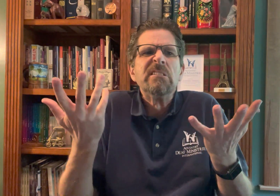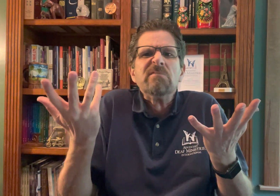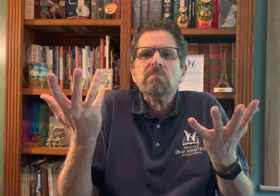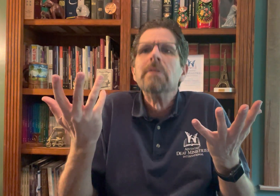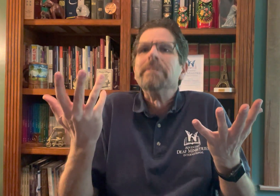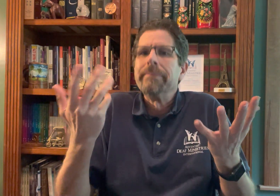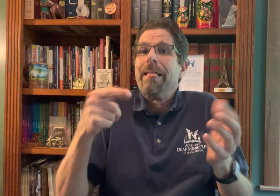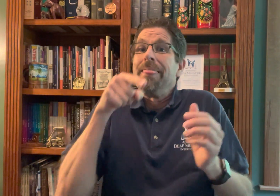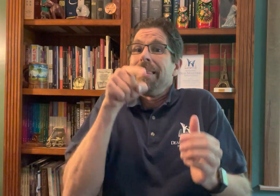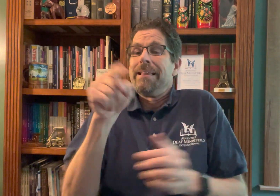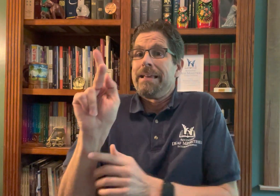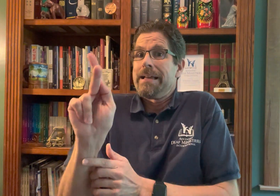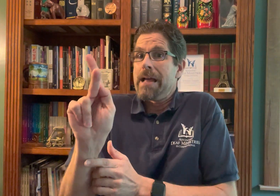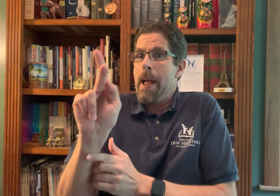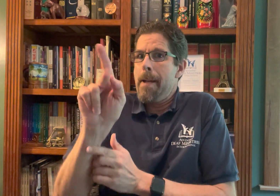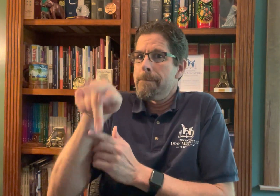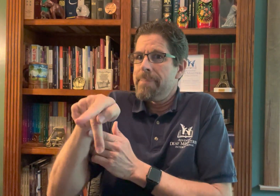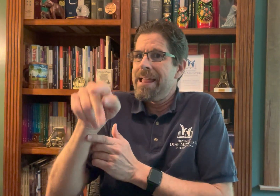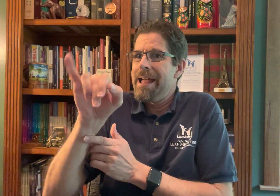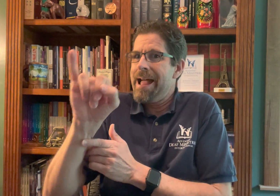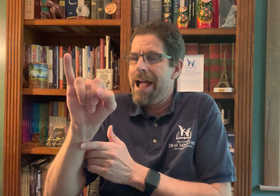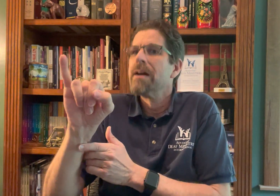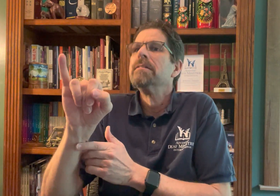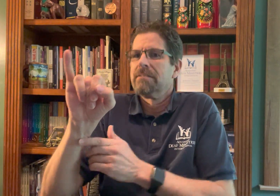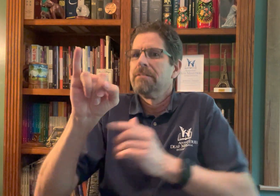do? The KPI